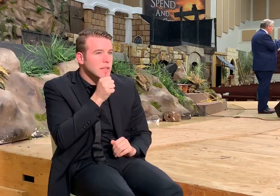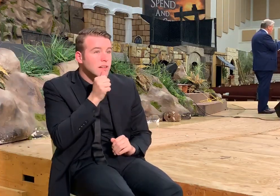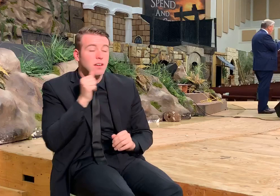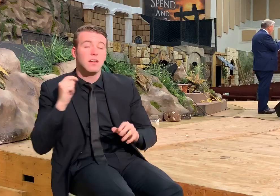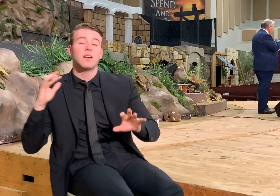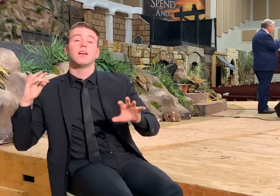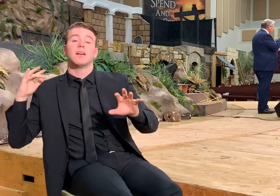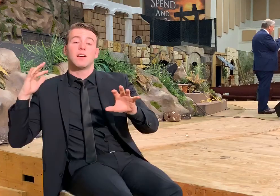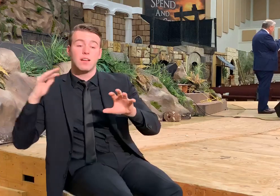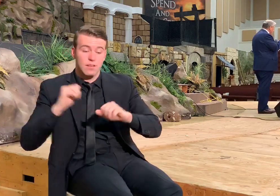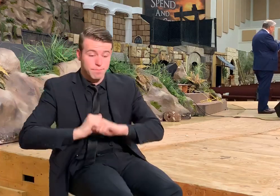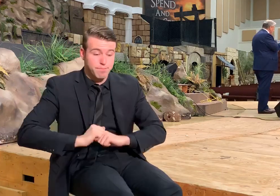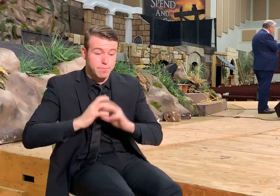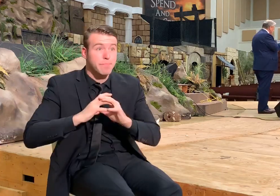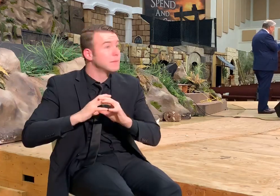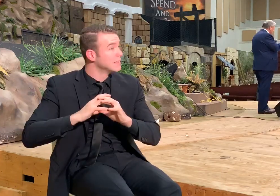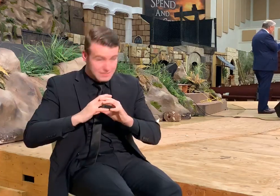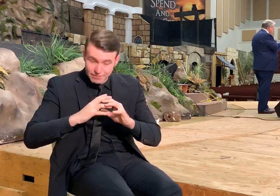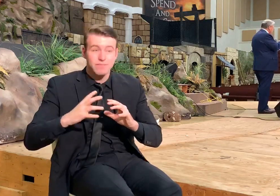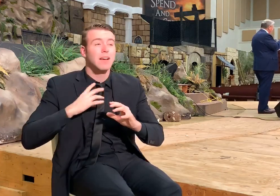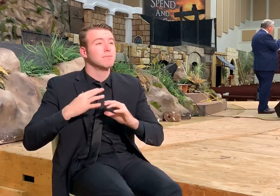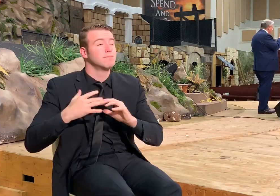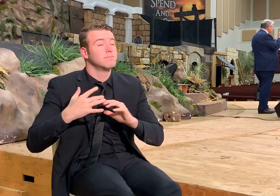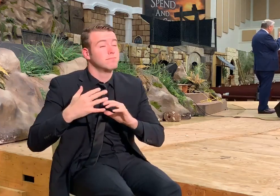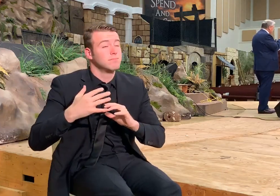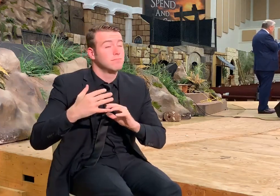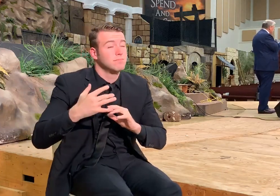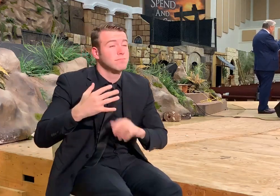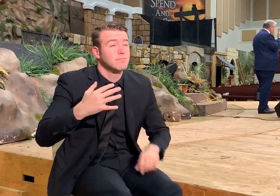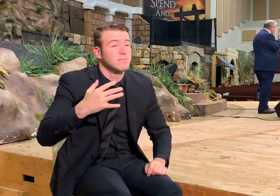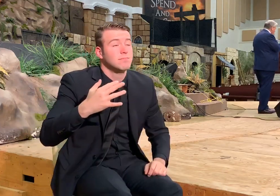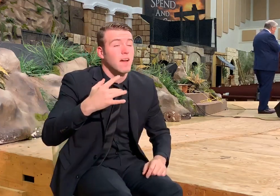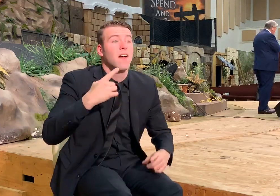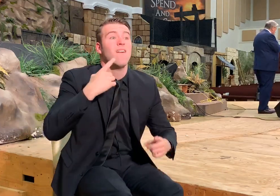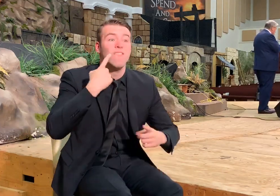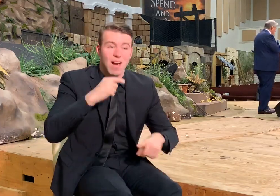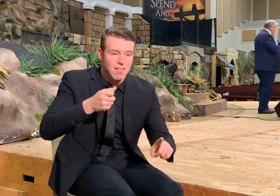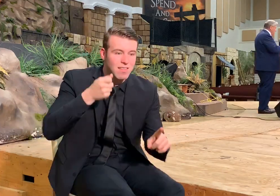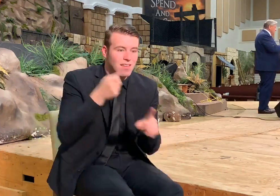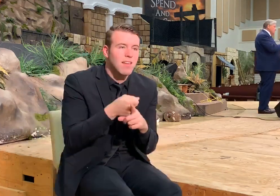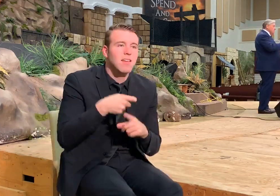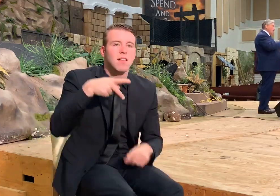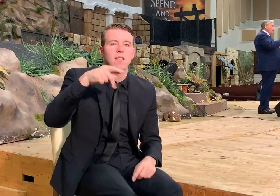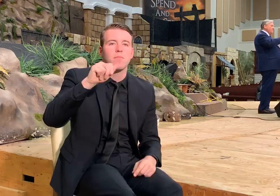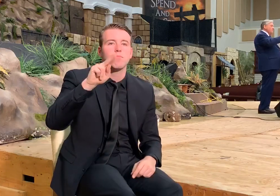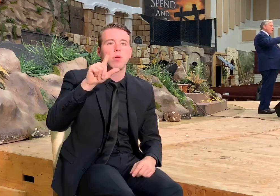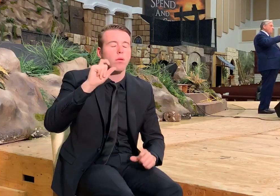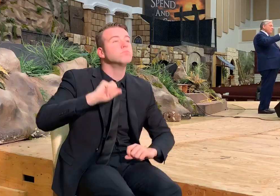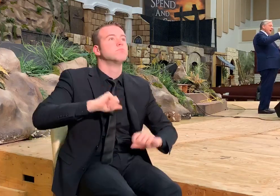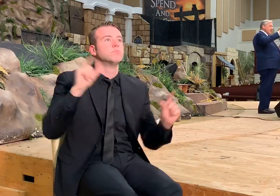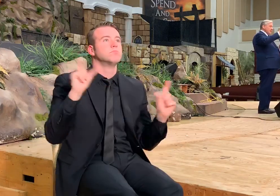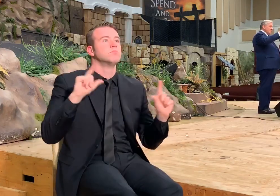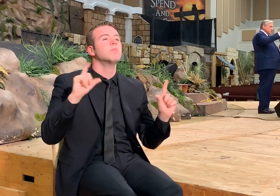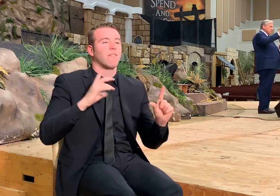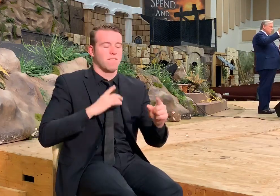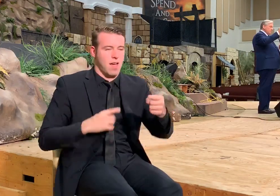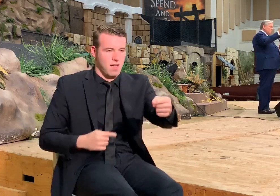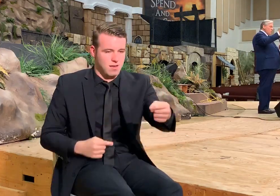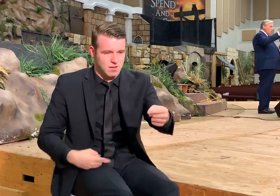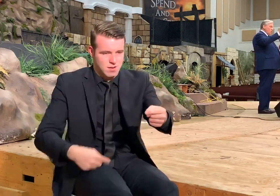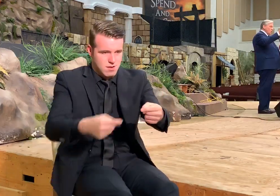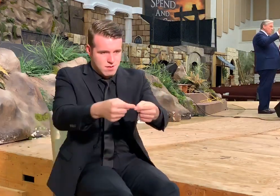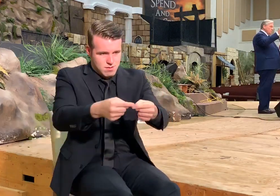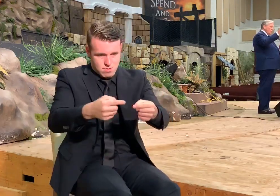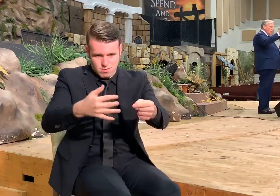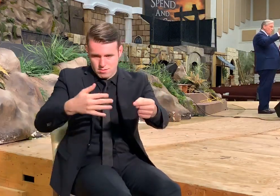Paul got the revelation of what that mystery was. So how far back is it